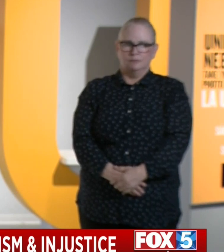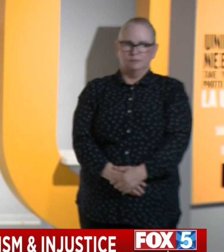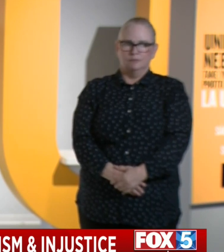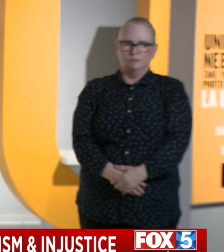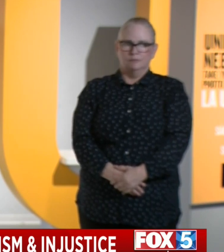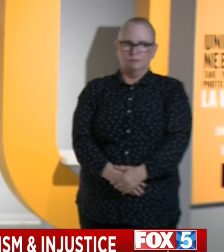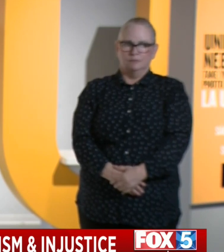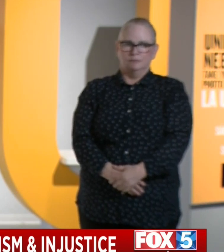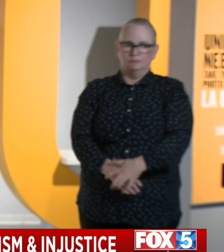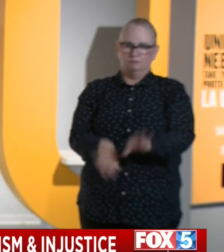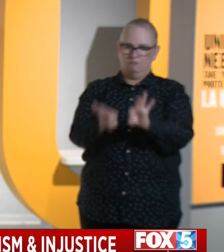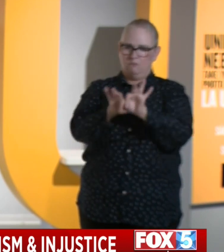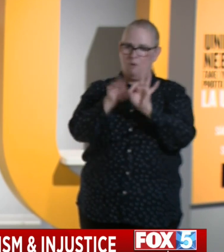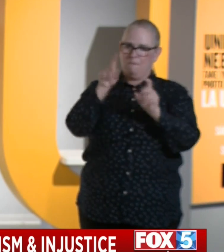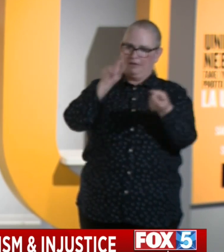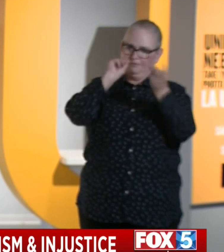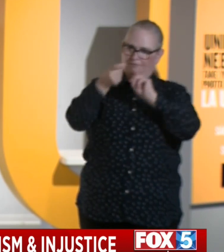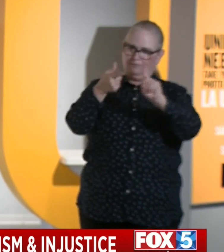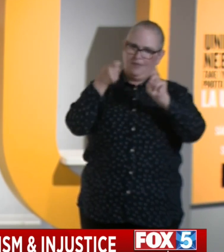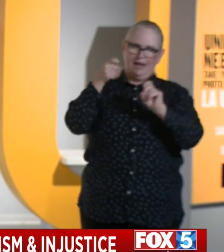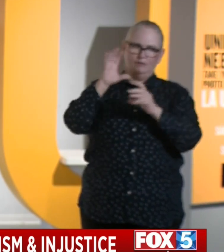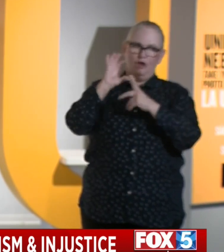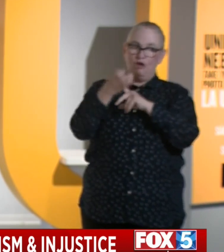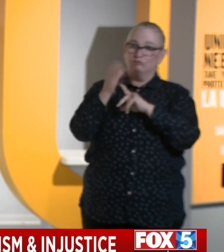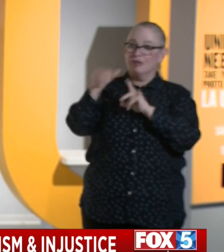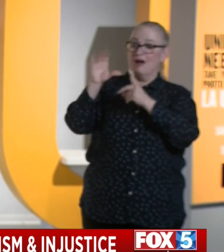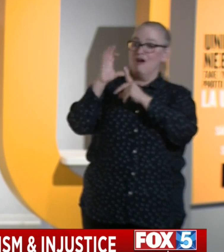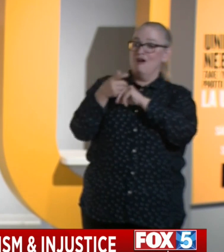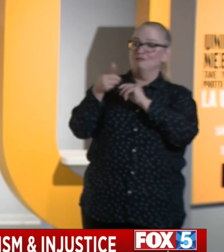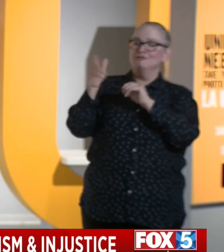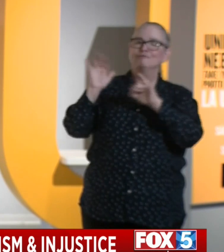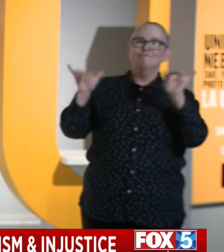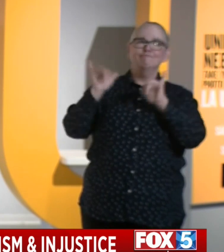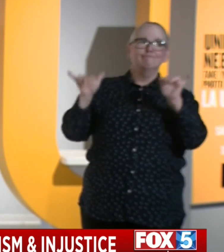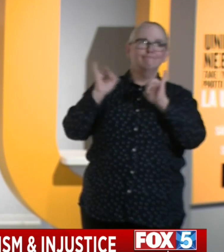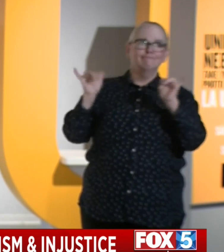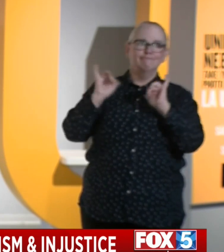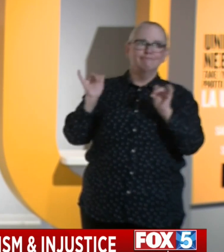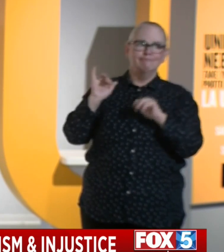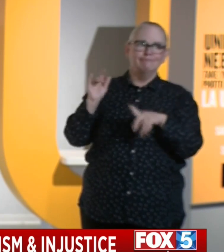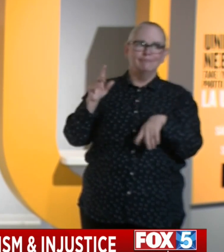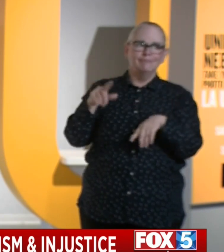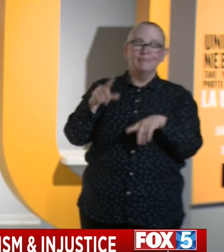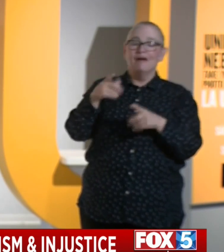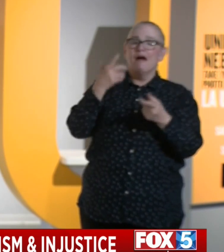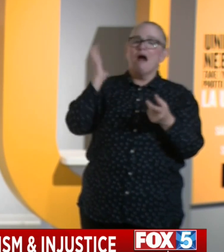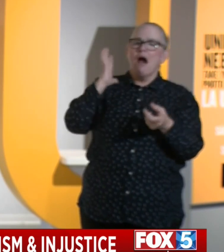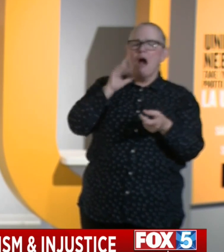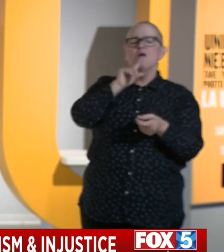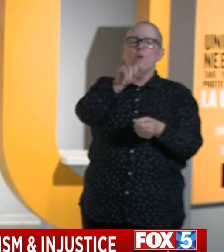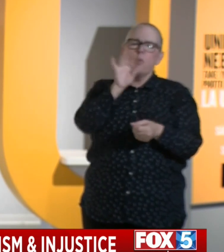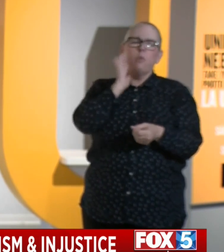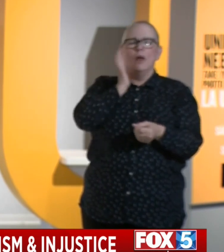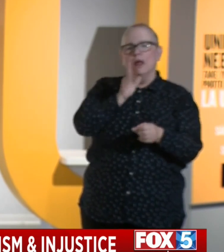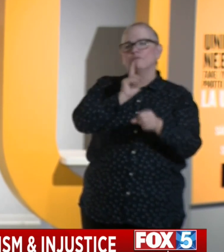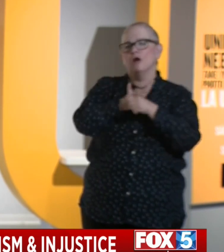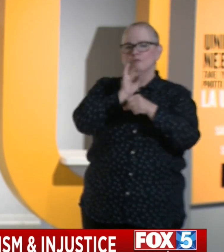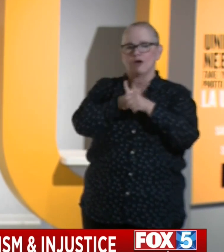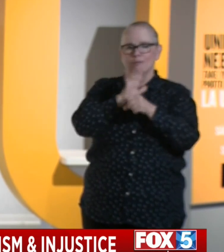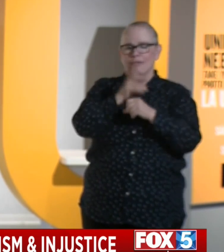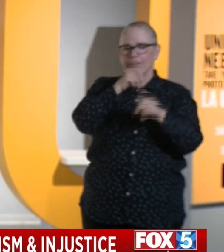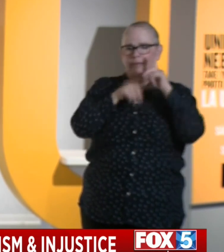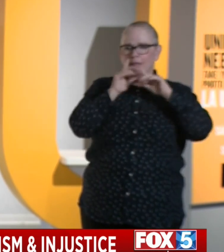that refutes that false promise, that false promise